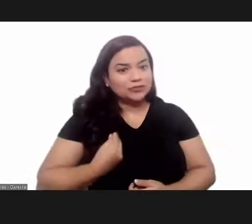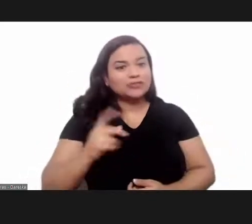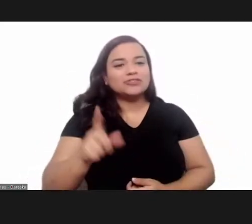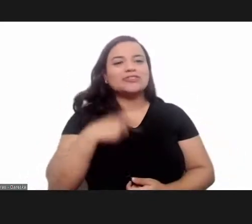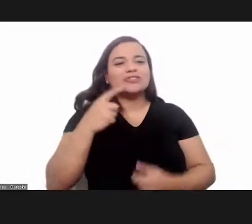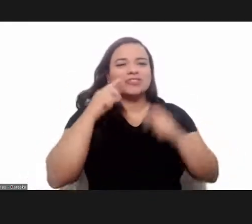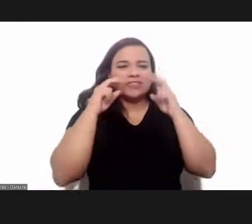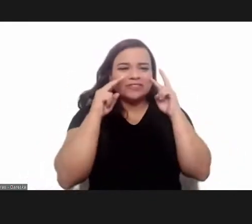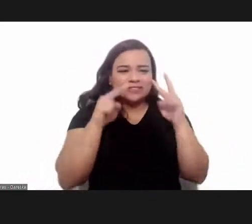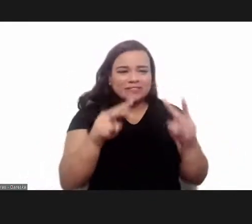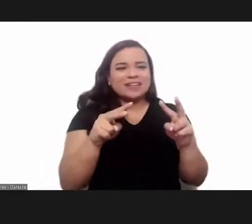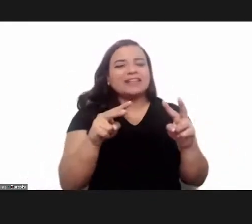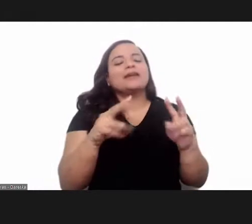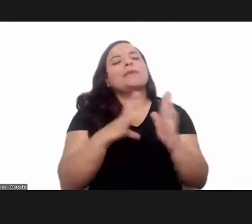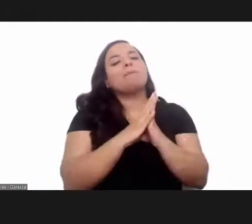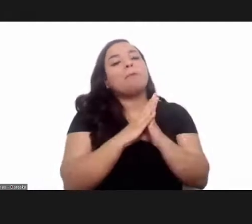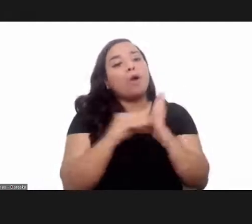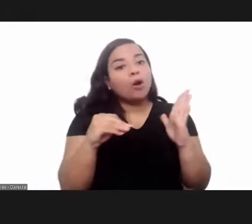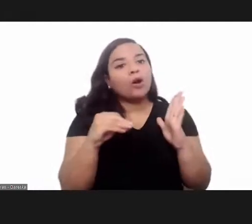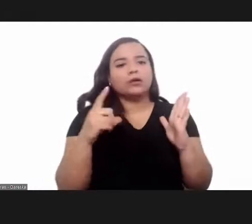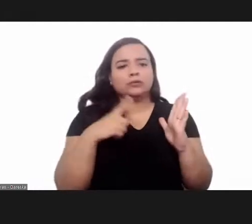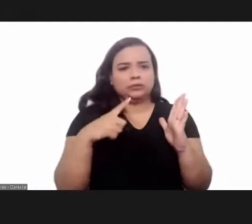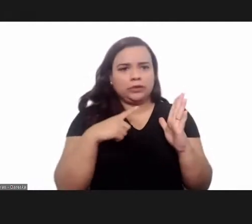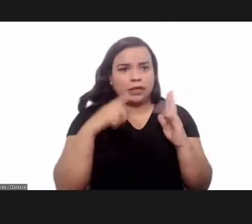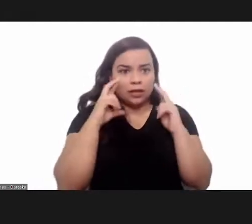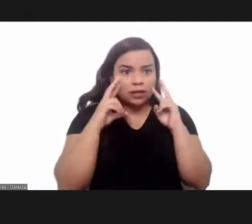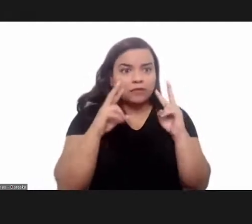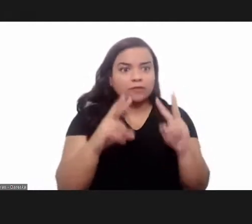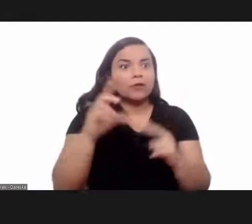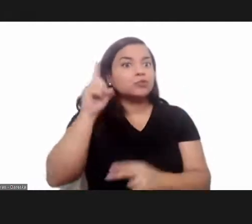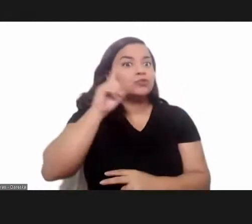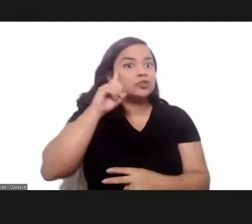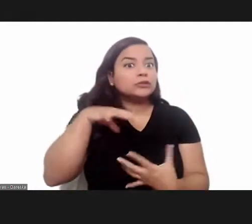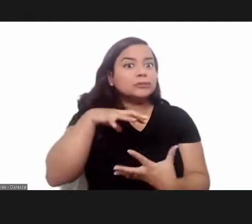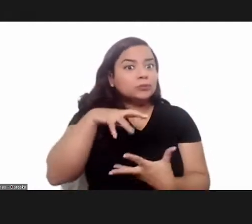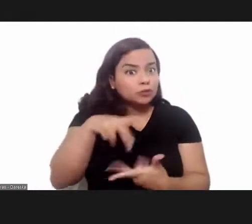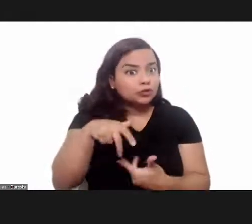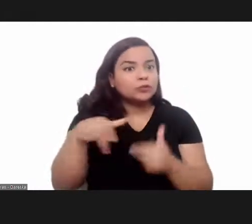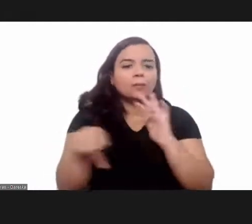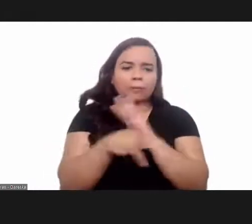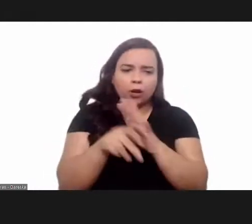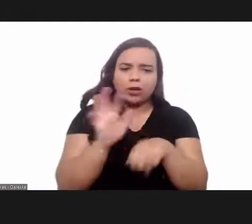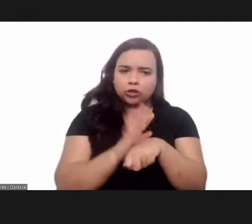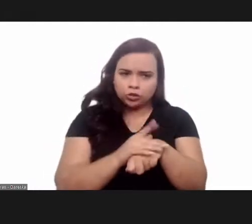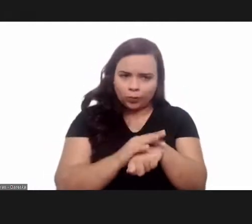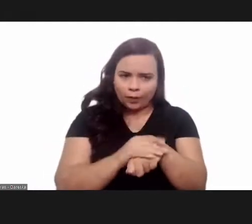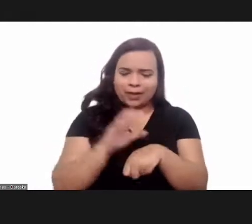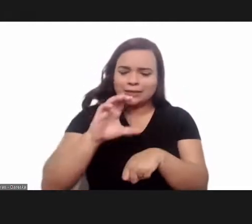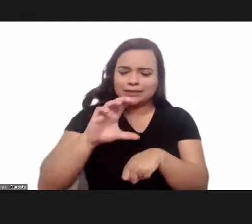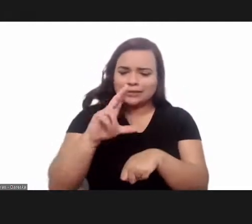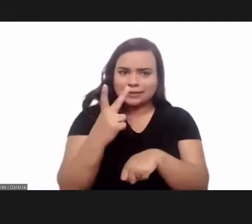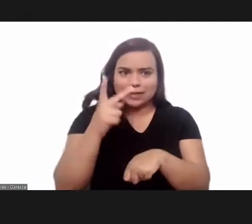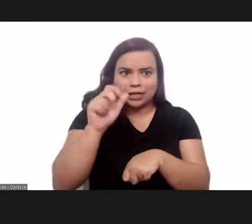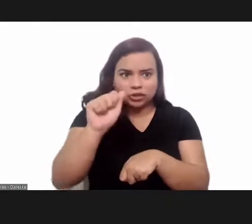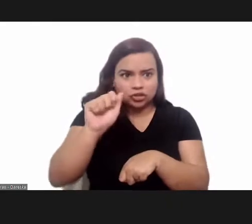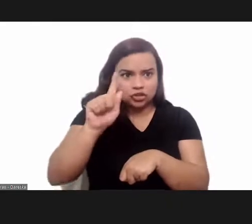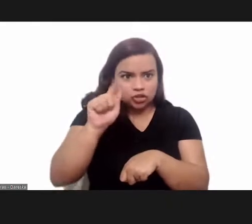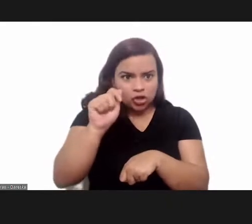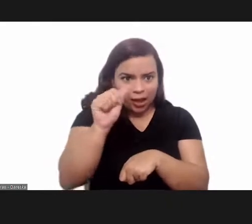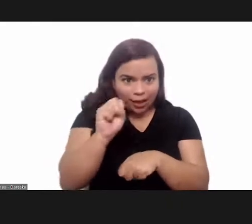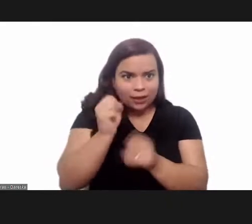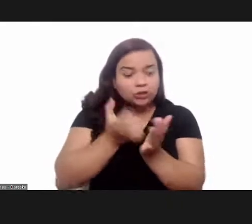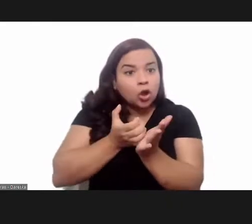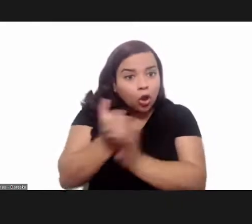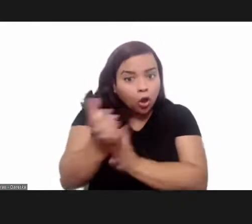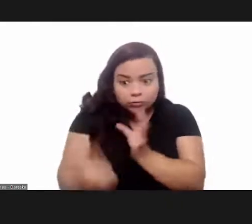the chagas disease patients it's a motto since world chagas disease was established it's